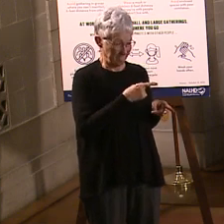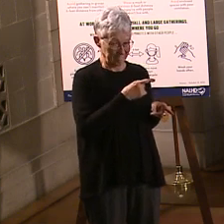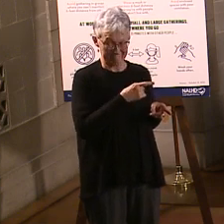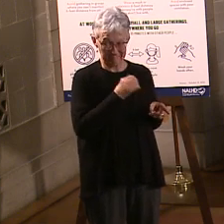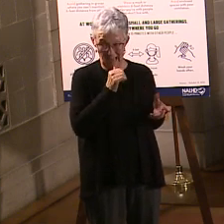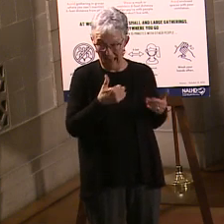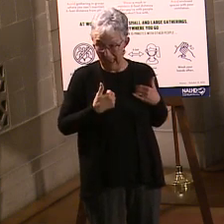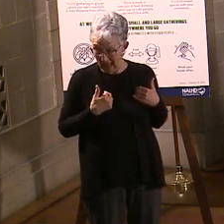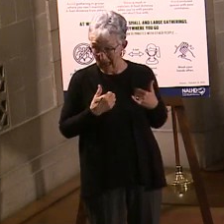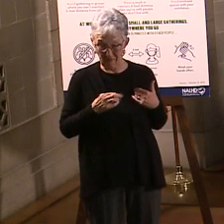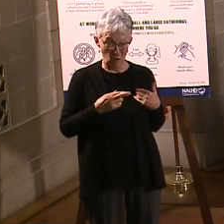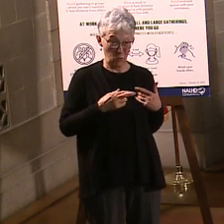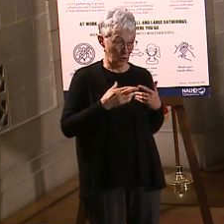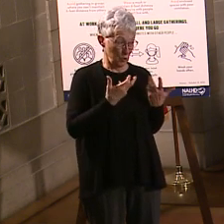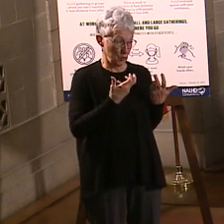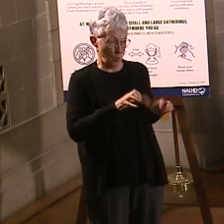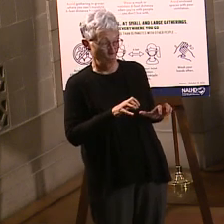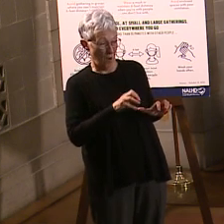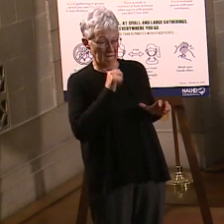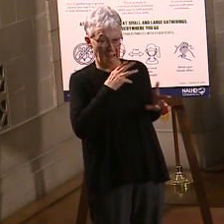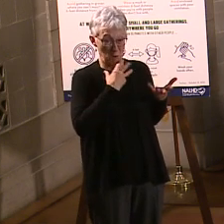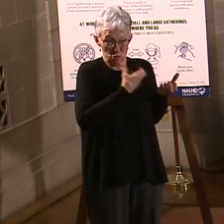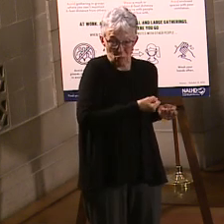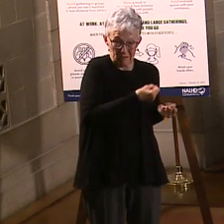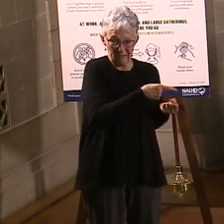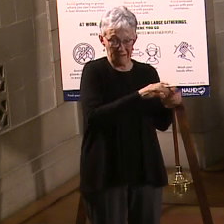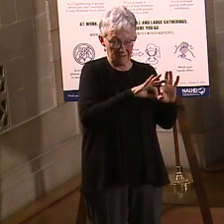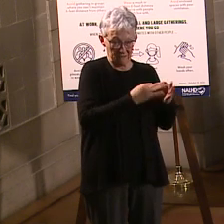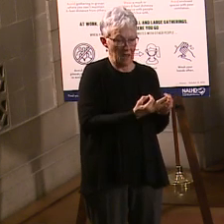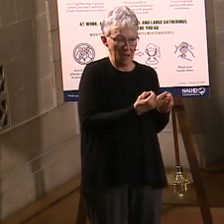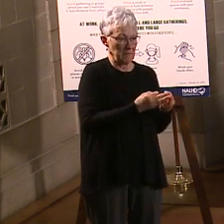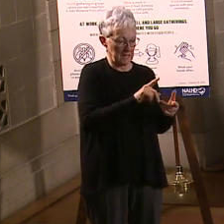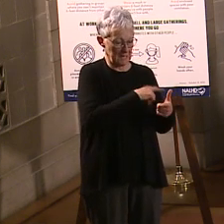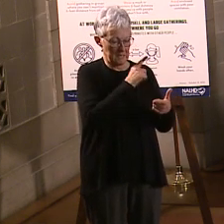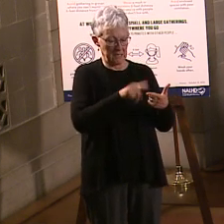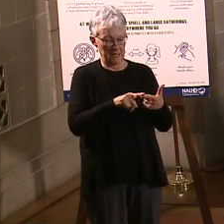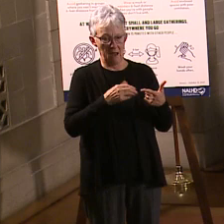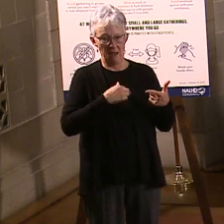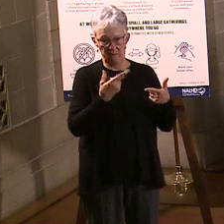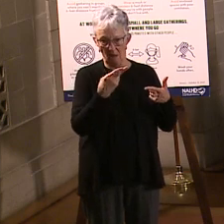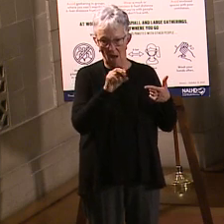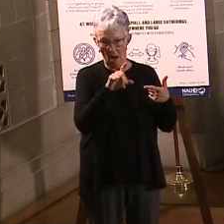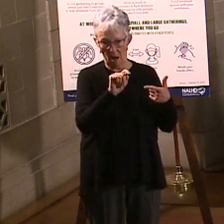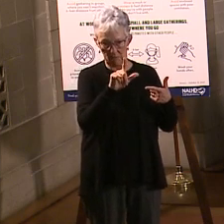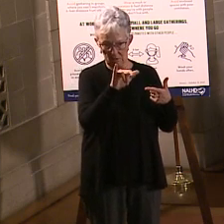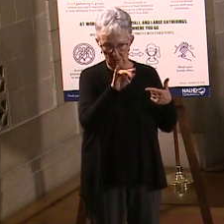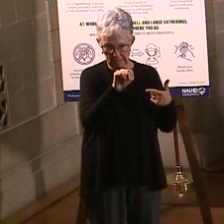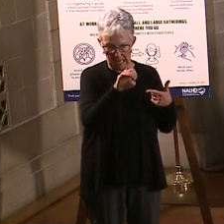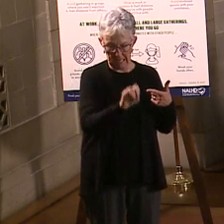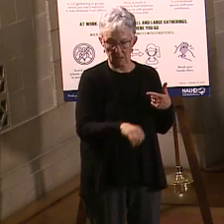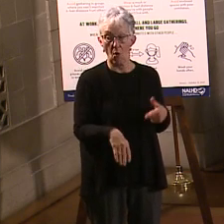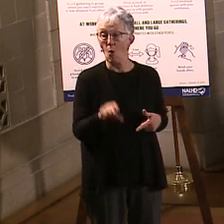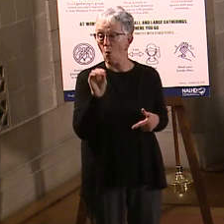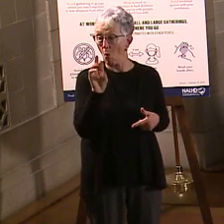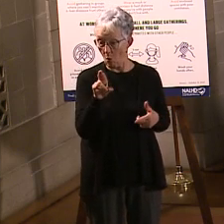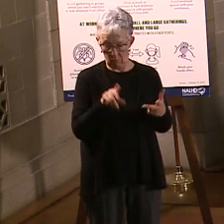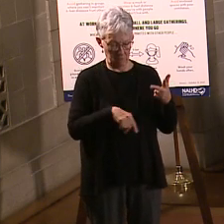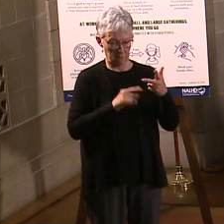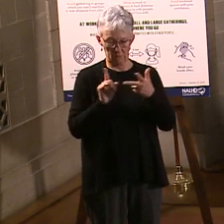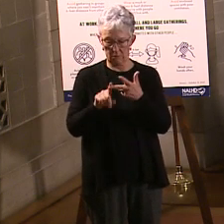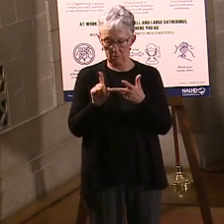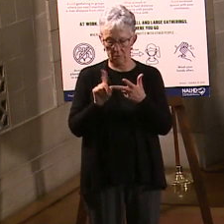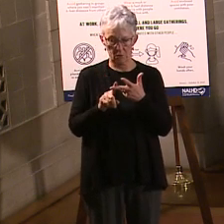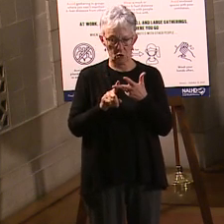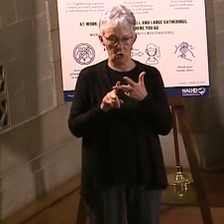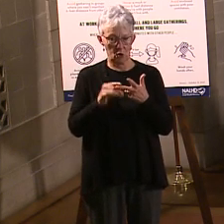hotline that Lori was talking about. The third choice is calling your local health department or working with one of your associations.